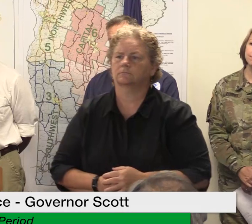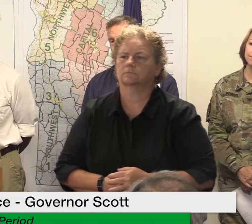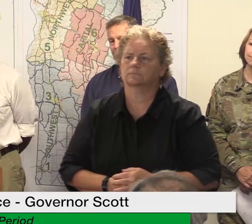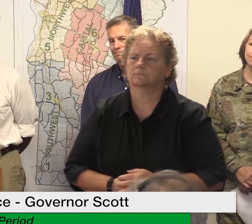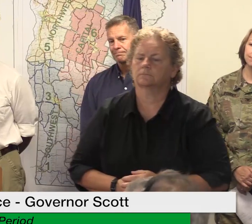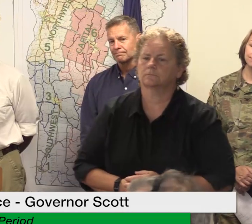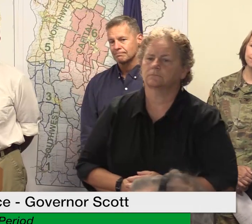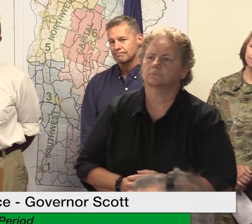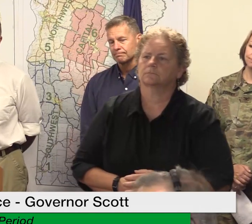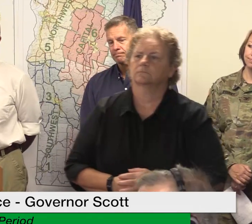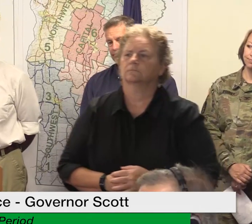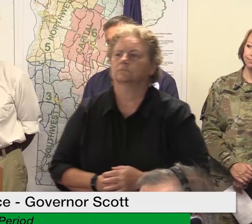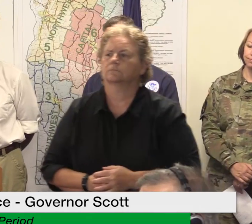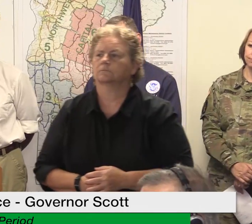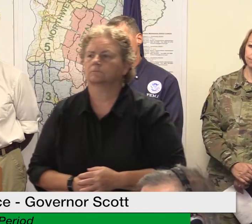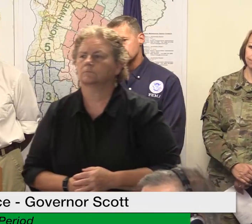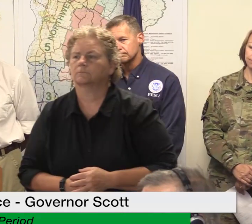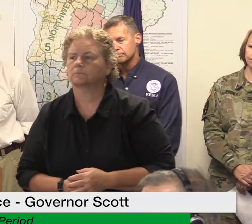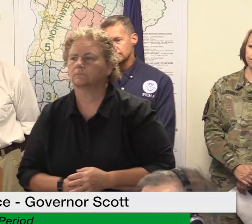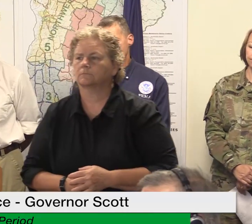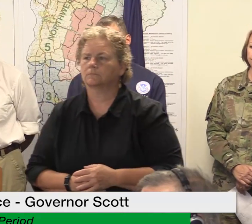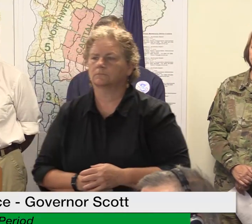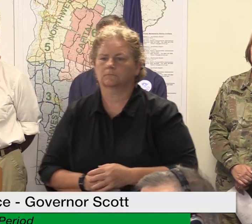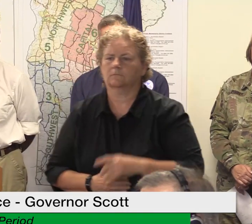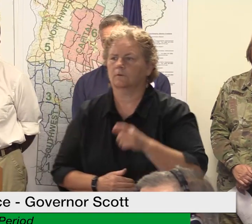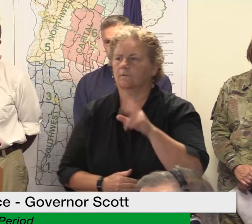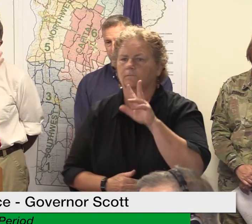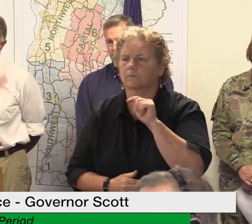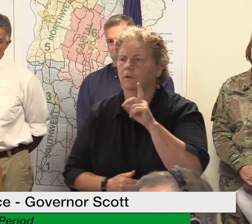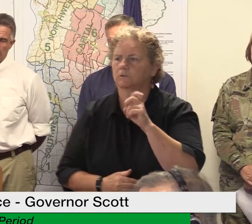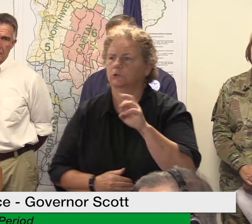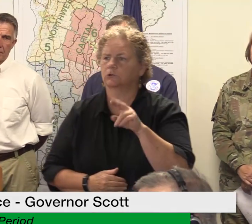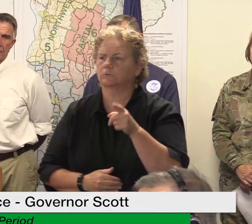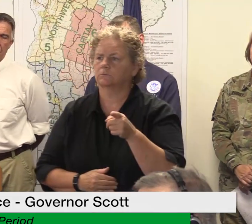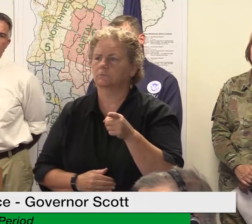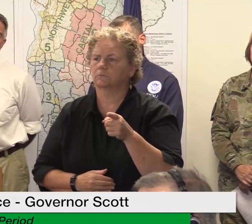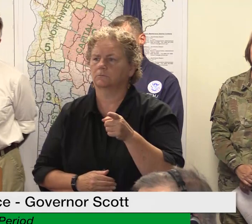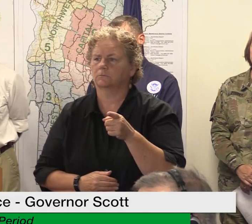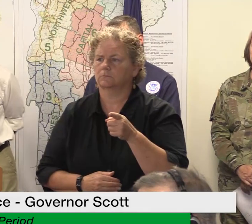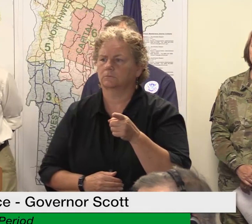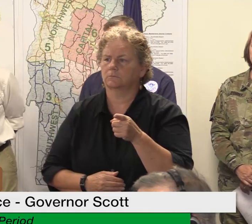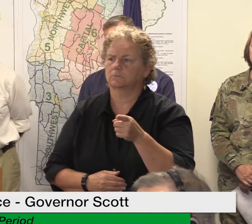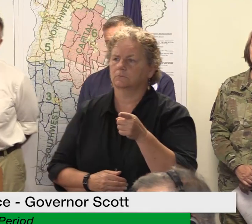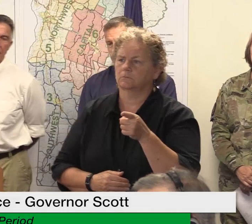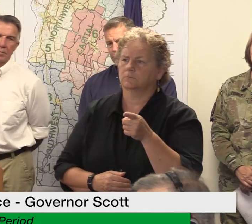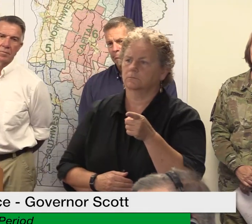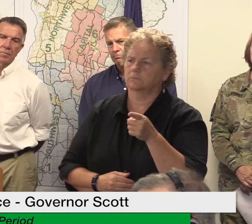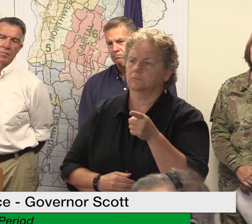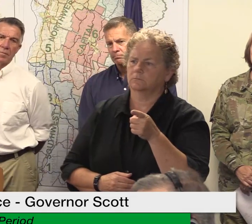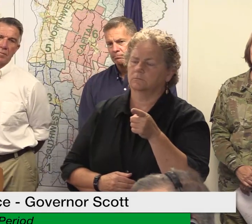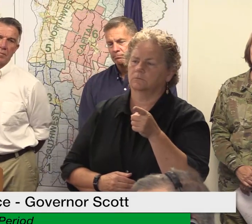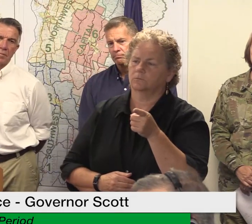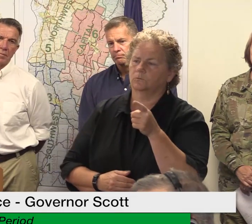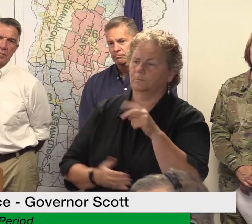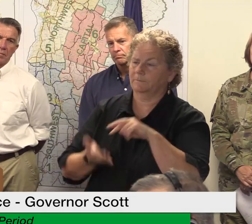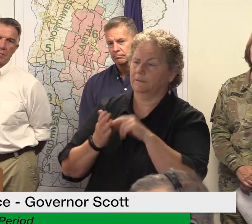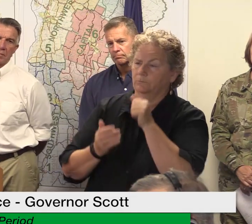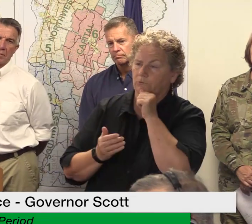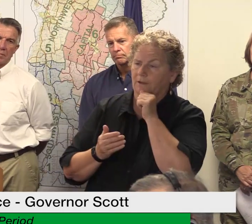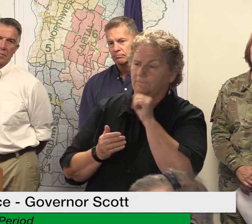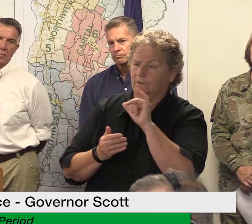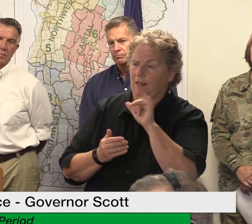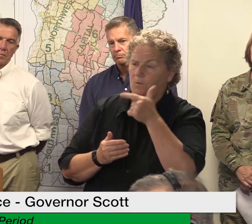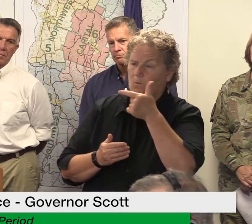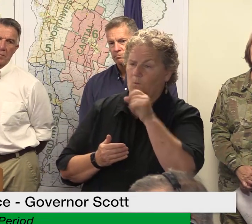you brought up um private philanthropic efforts to like go fund ways and thinking is that going to be taken into